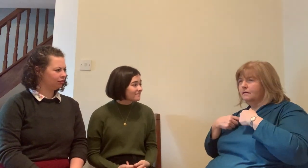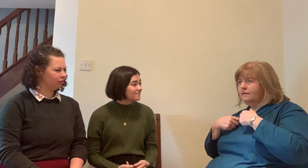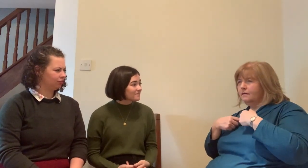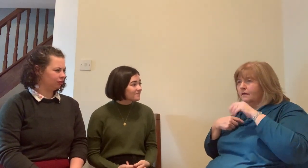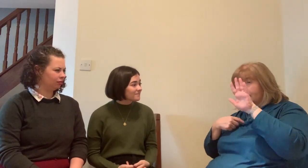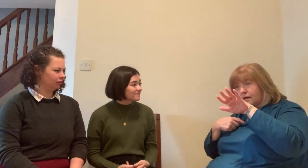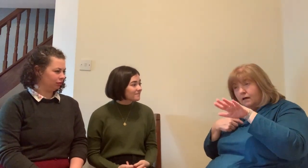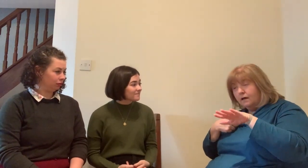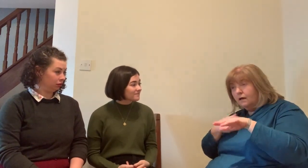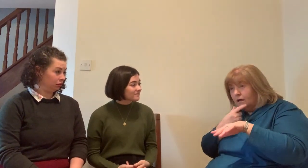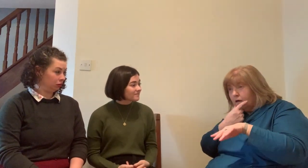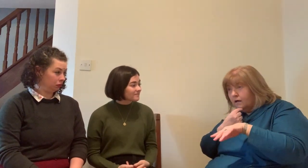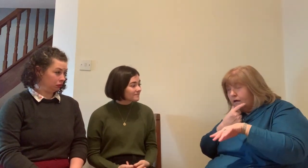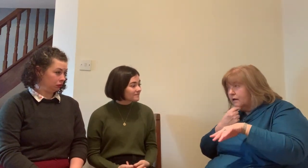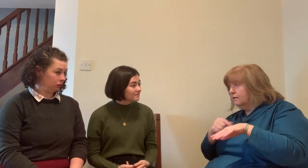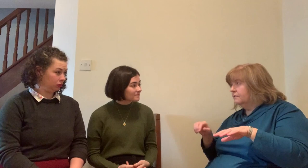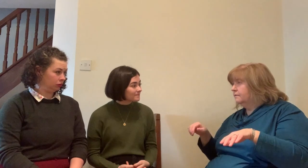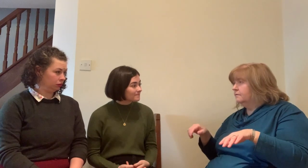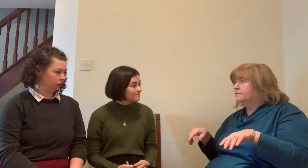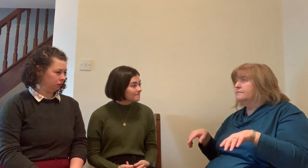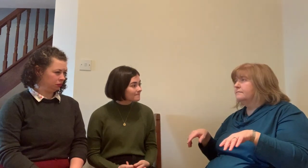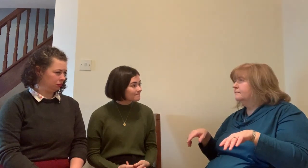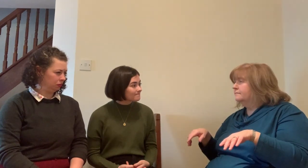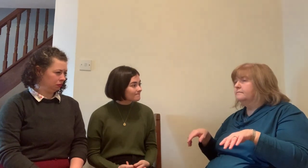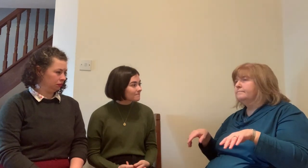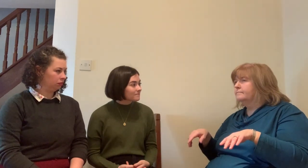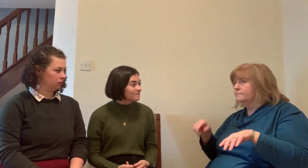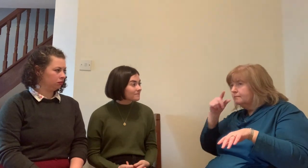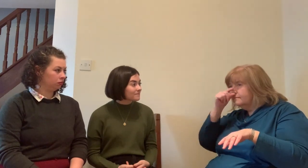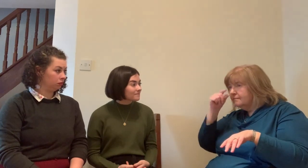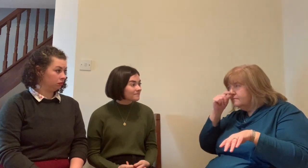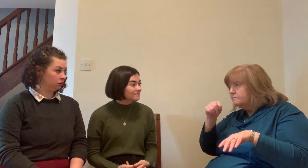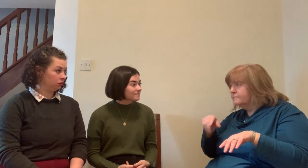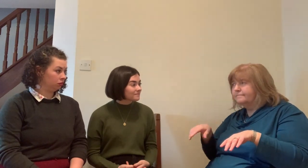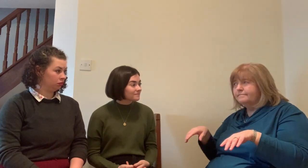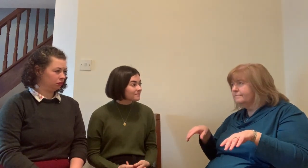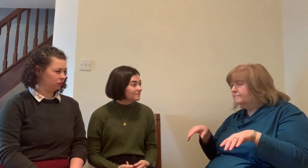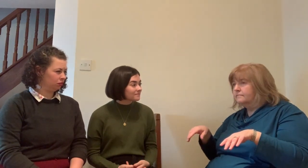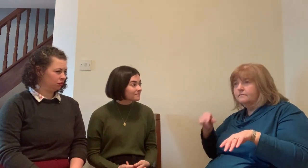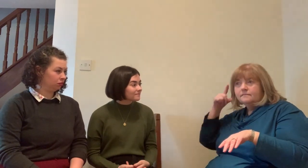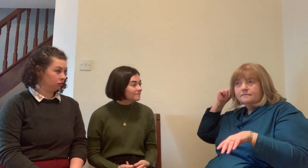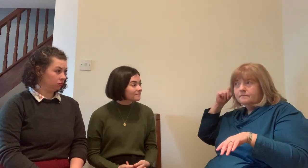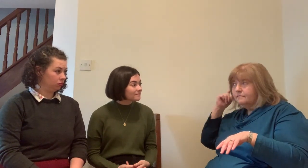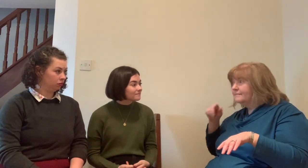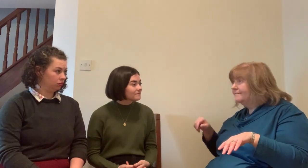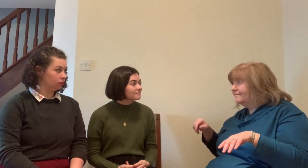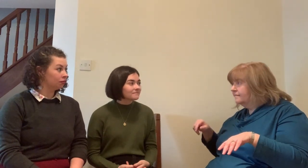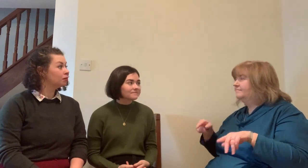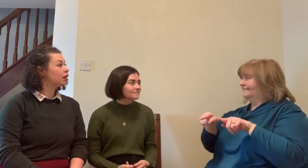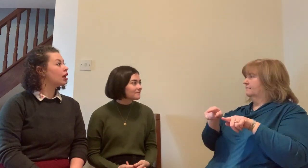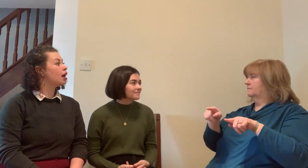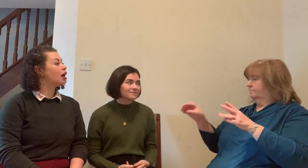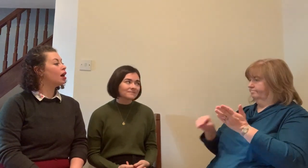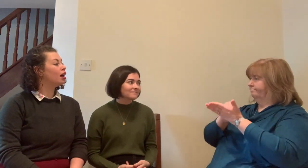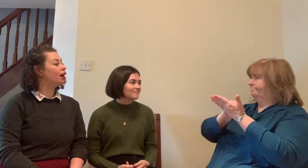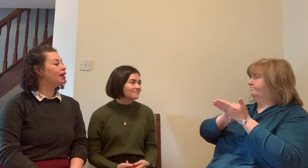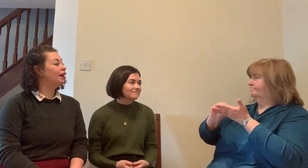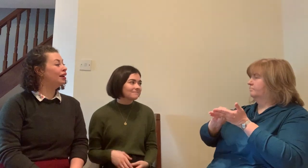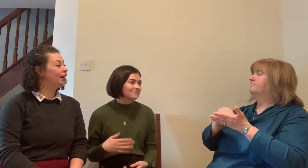and quite assertive I felt like I knew what I was doing felt like I could do a good job and after the job had finished the deaf blind individual told me that